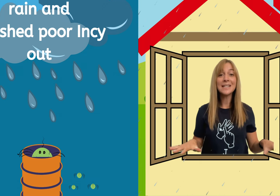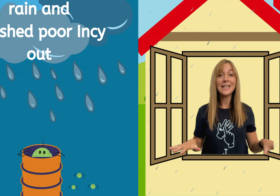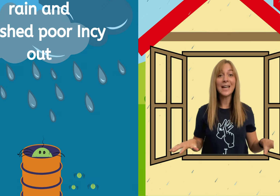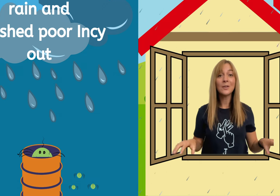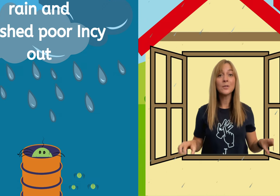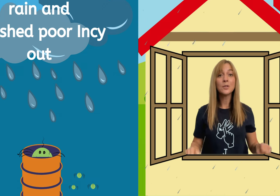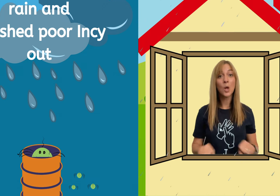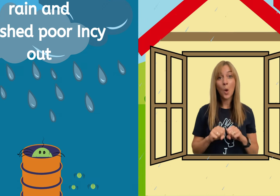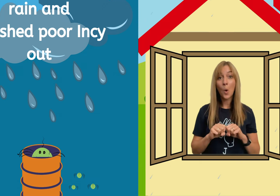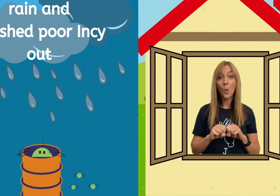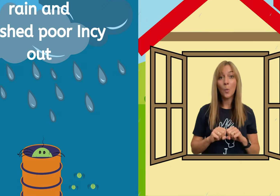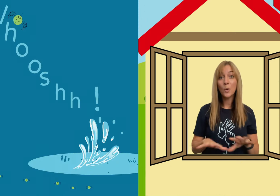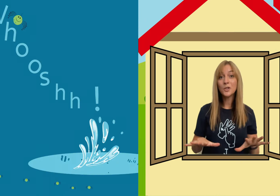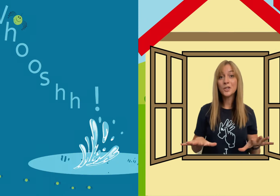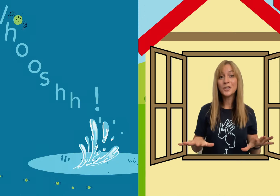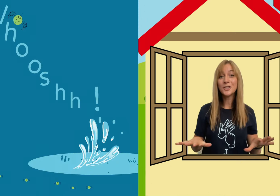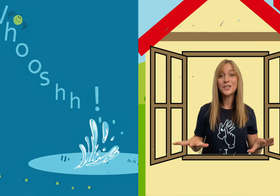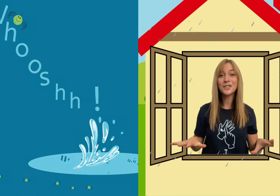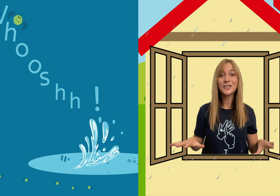poor Incy out